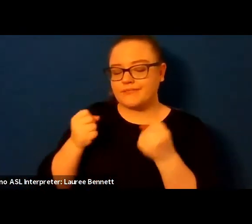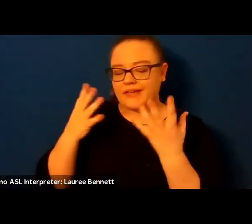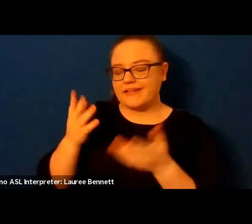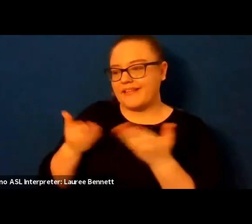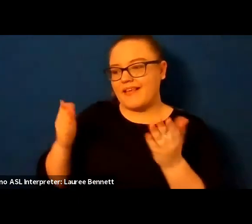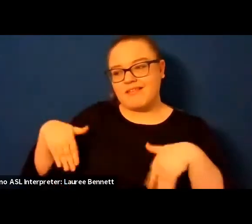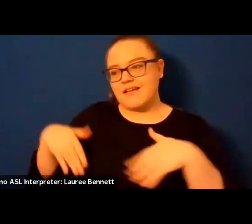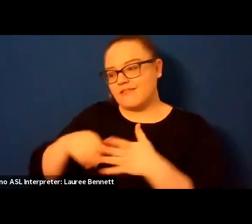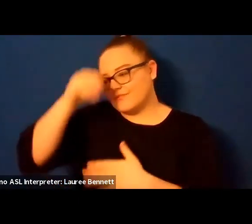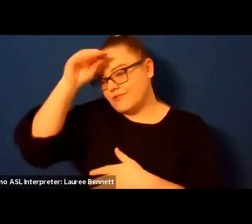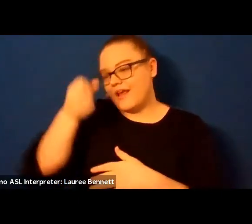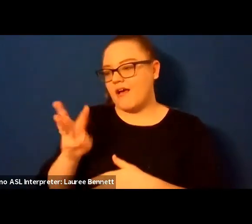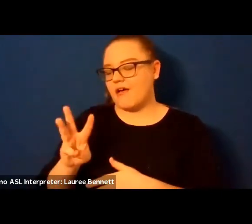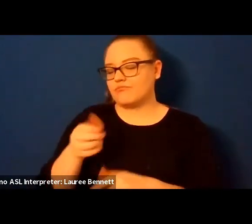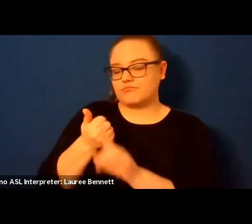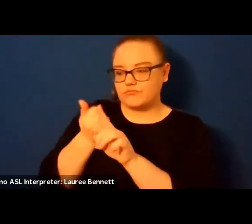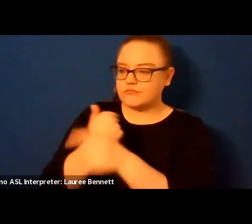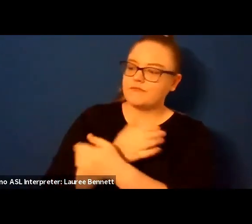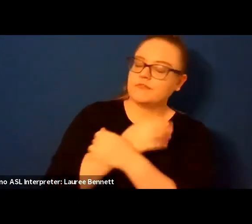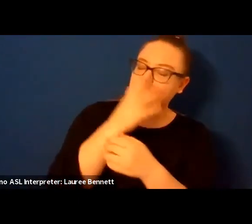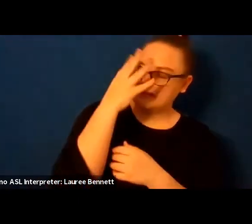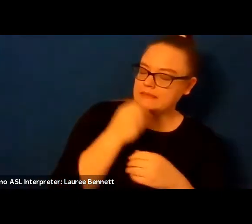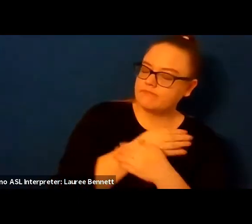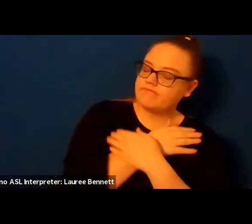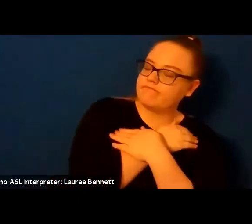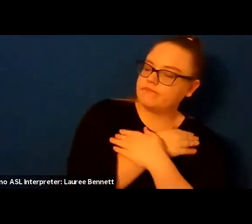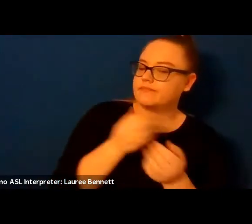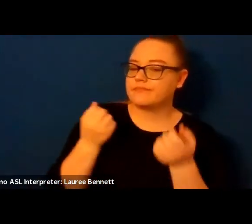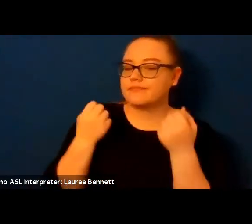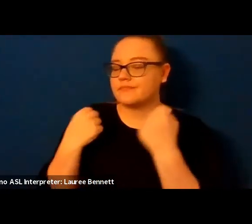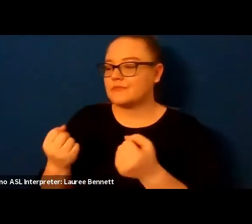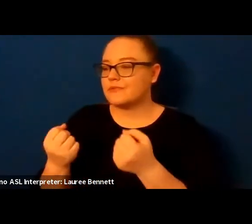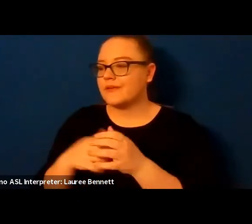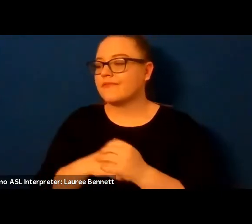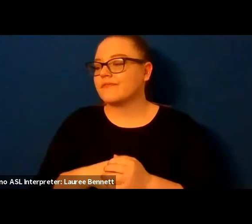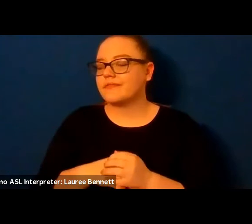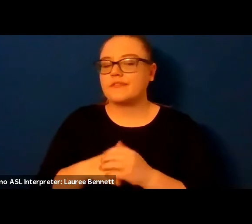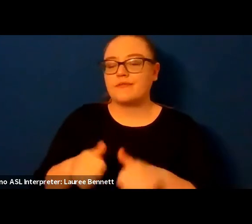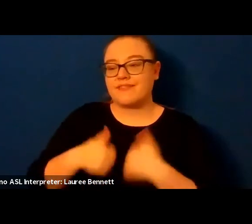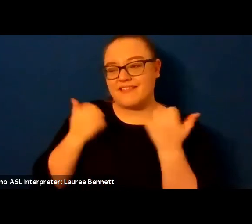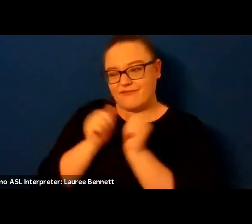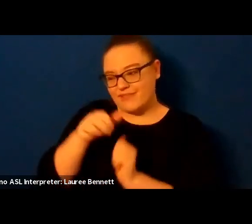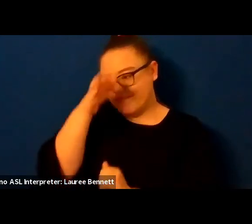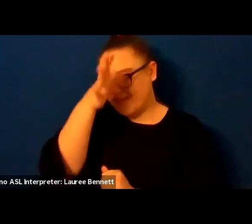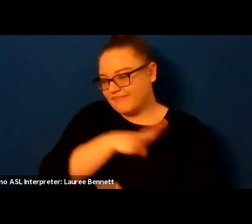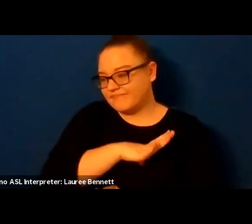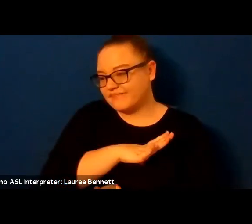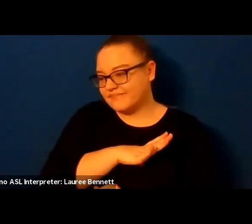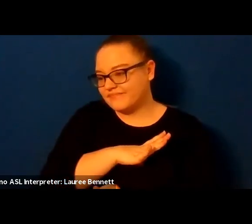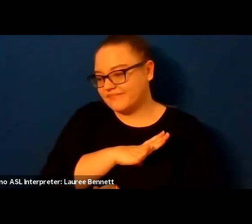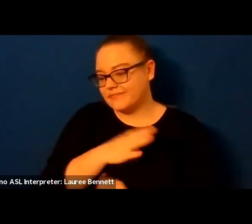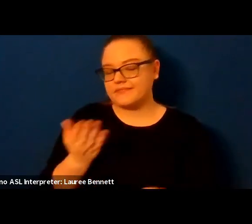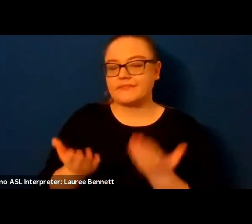hold yourself in sleep how to drive how to live with men back when you were five or maybe four